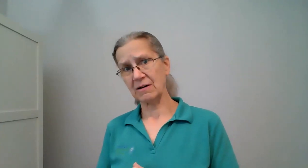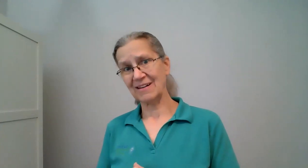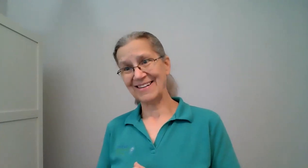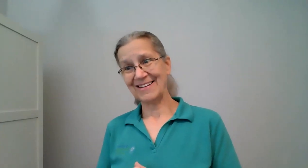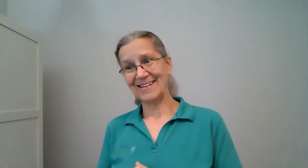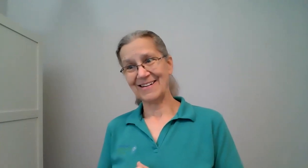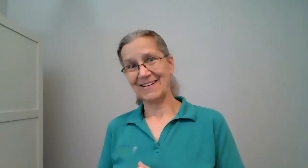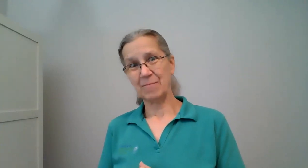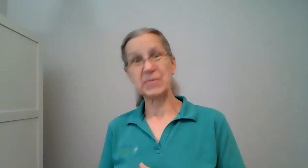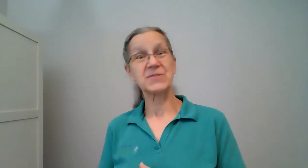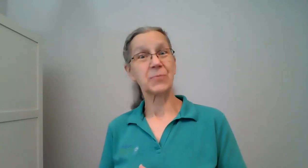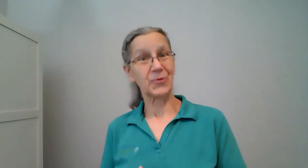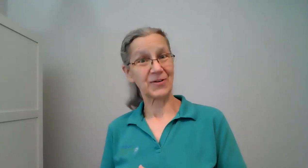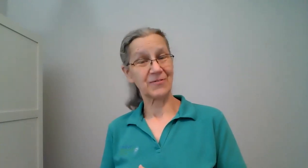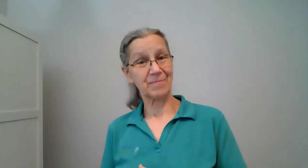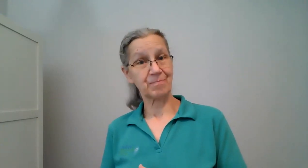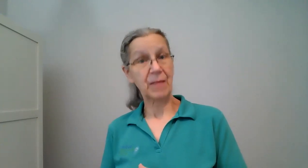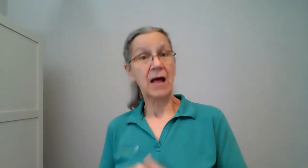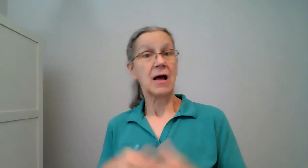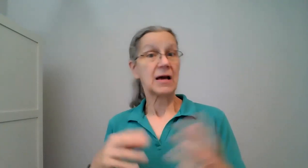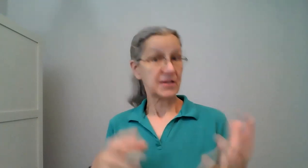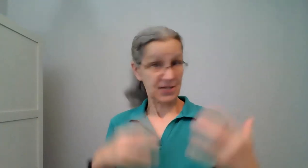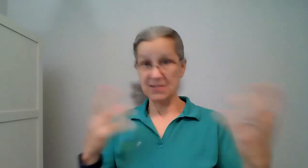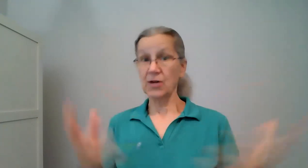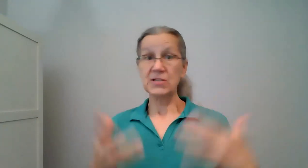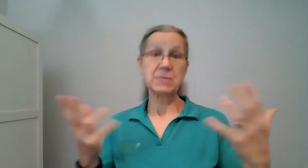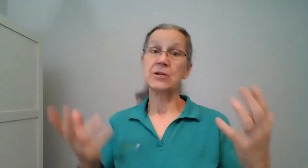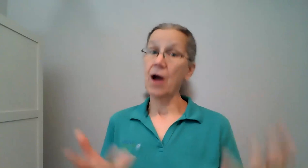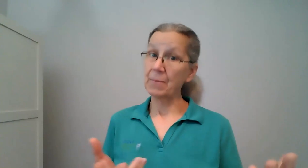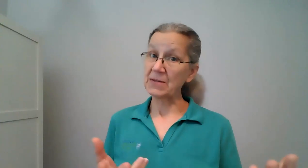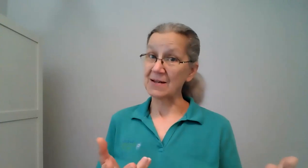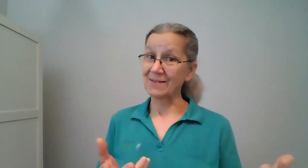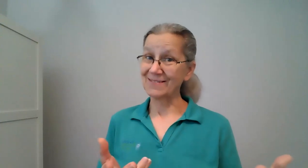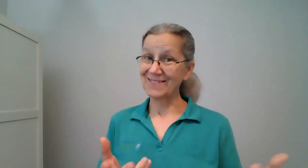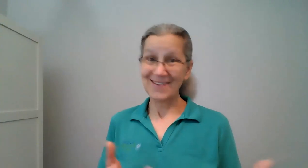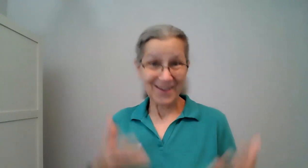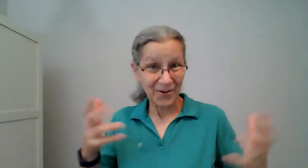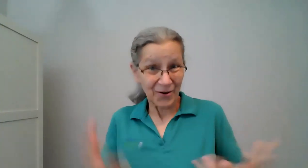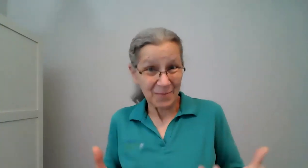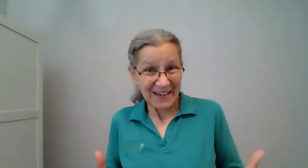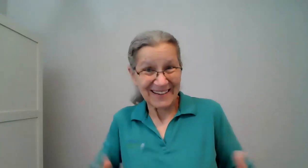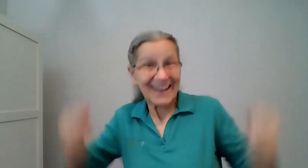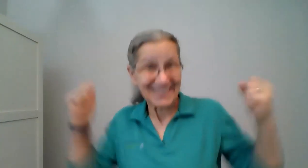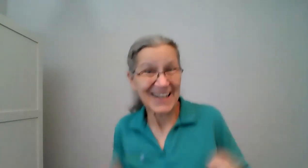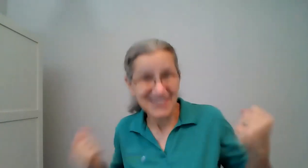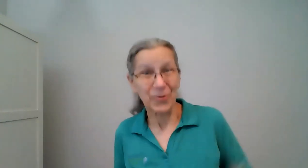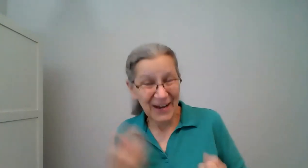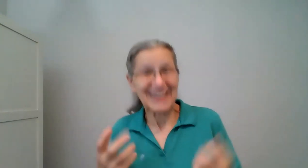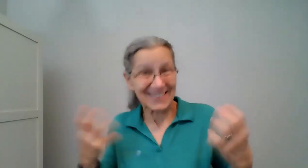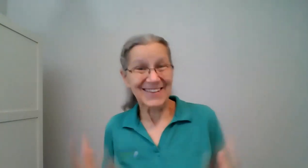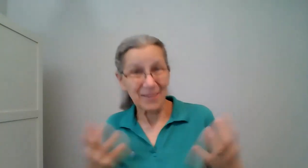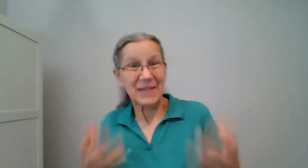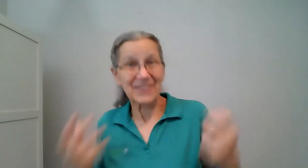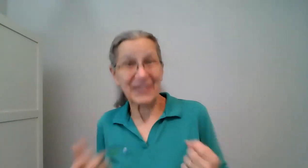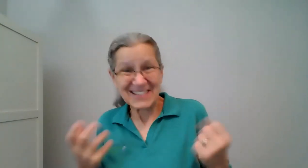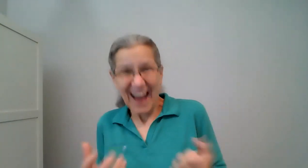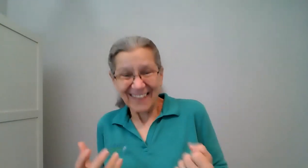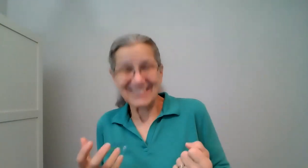be supportive and it doesn't always mean compensate it could mean let's create a little bit of a challenge